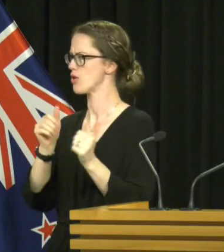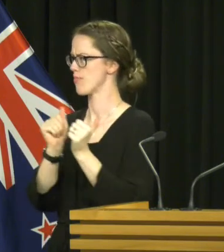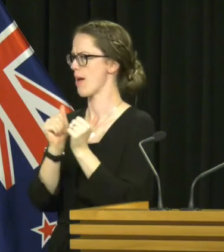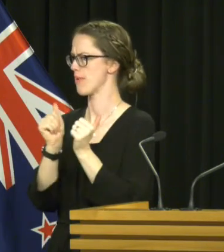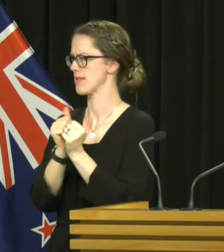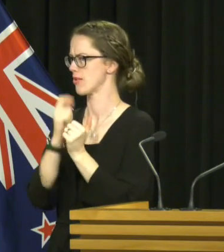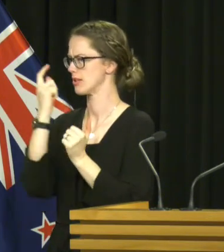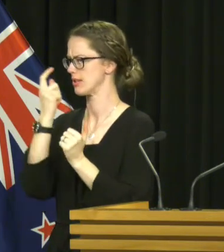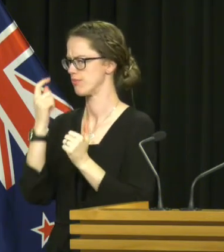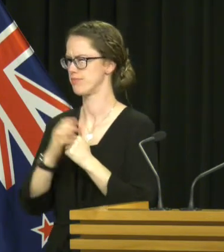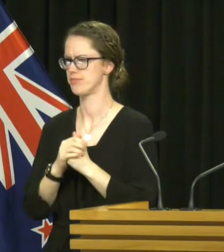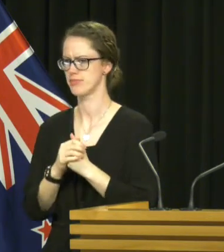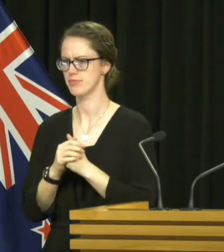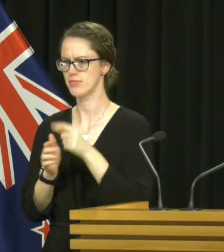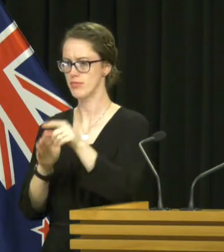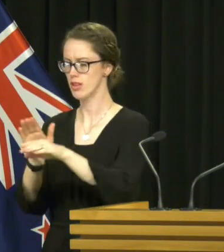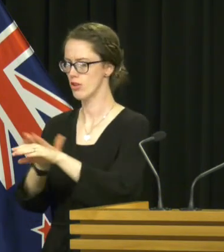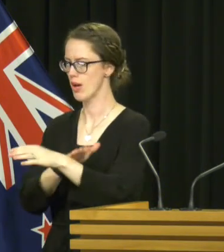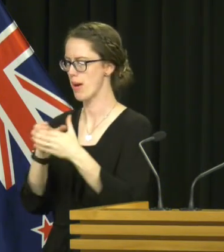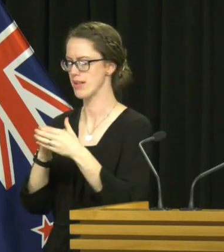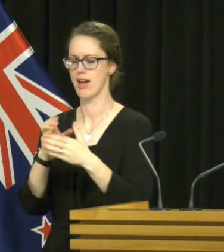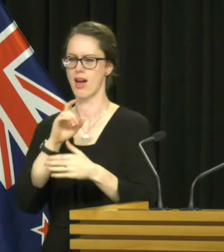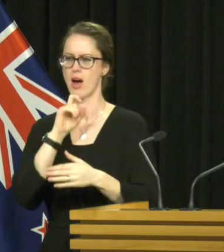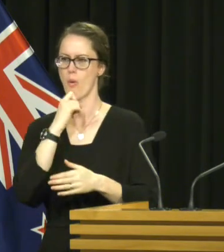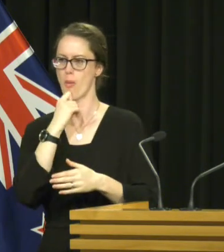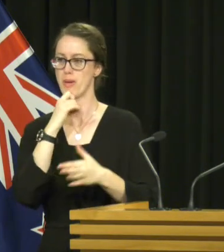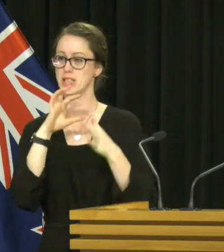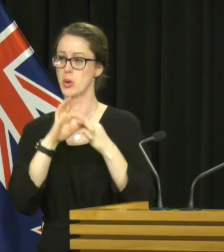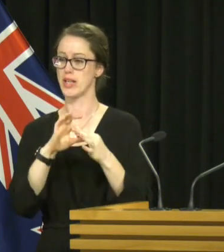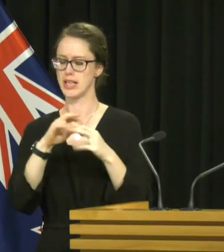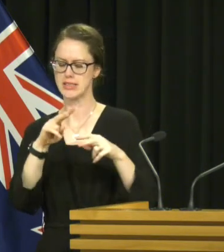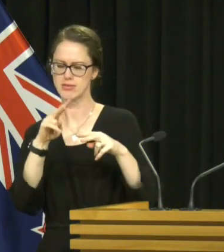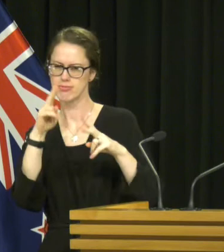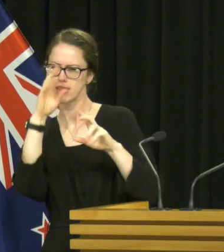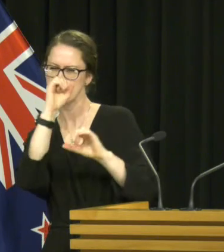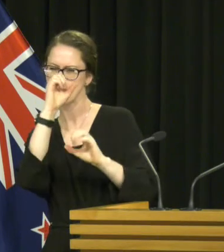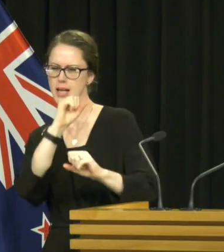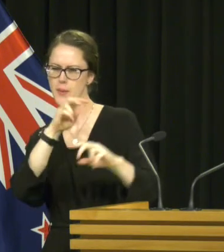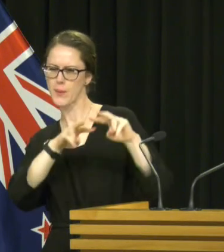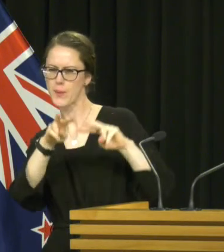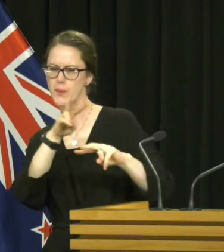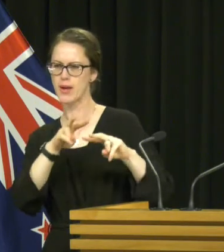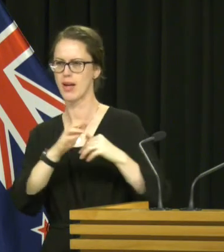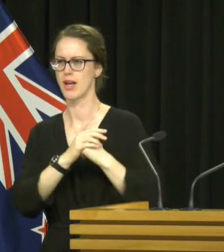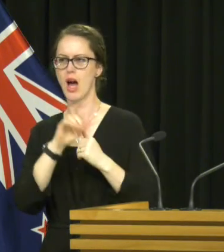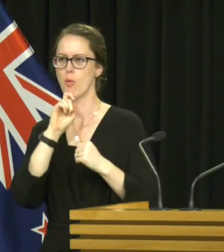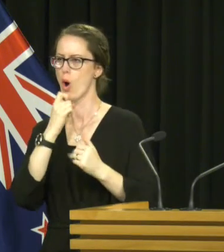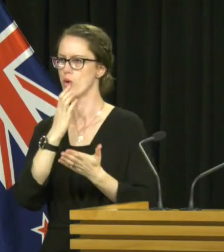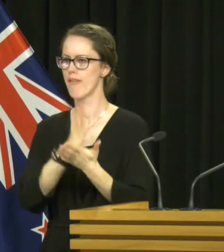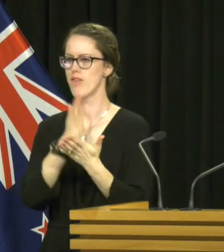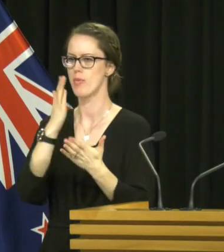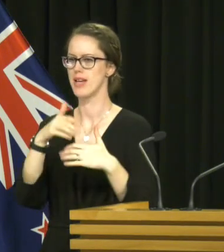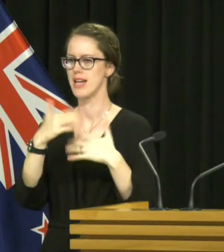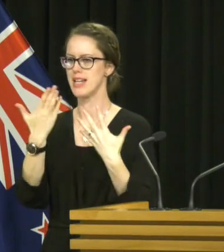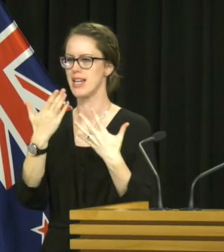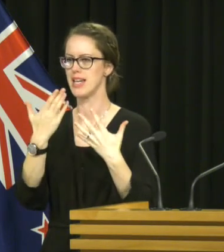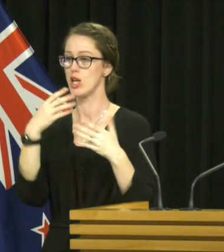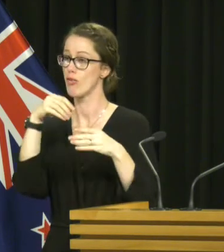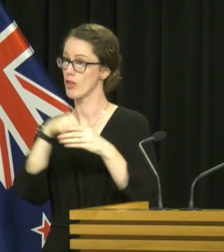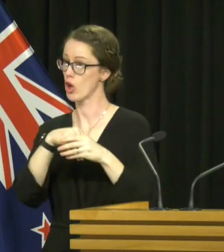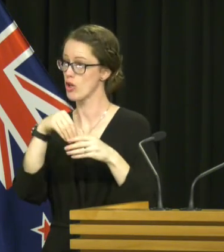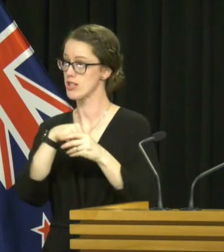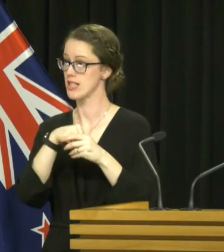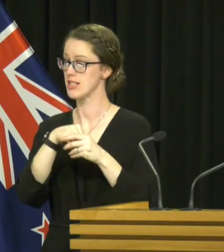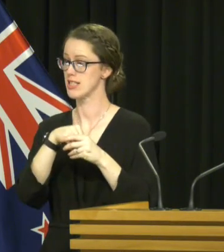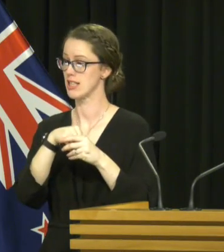papers being considered. So the Green Party announced that... I'm not going to join in speculation, and nor will I confirm any of the content